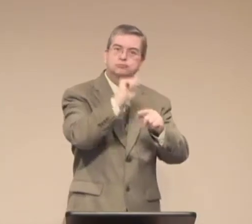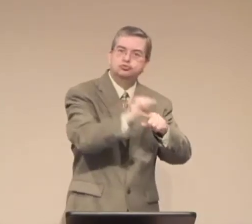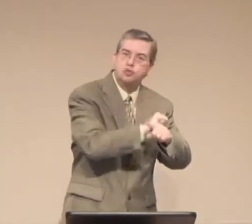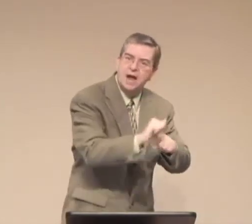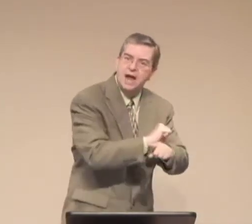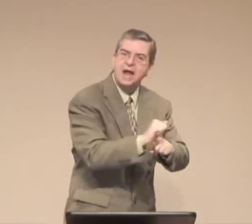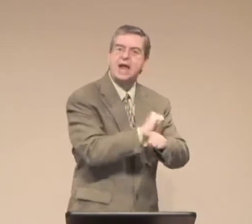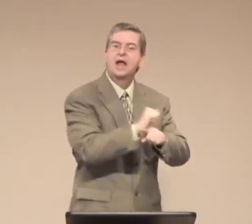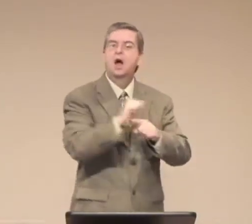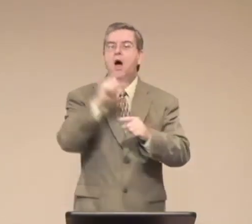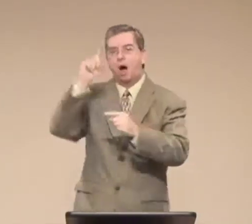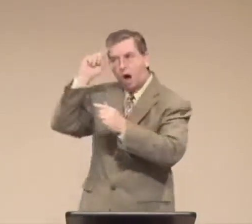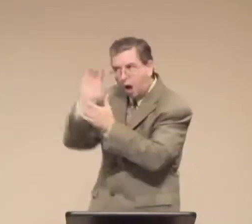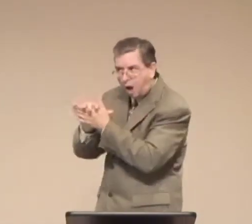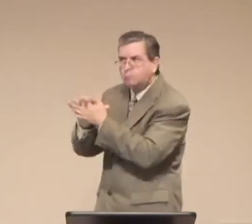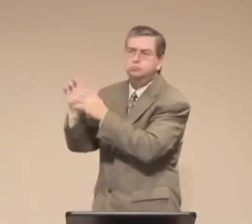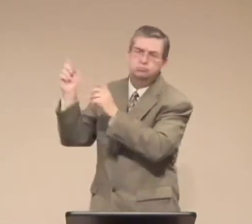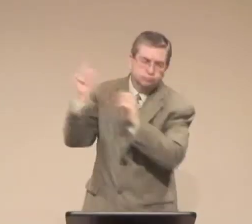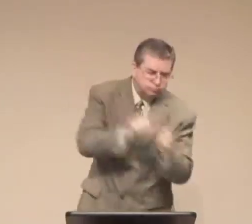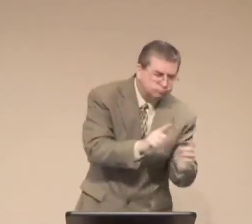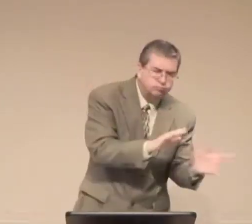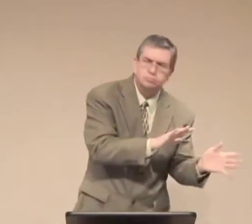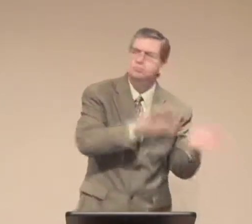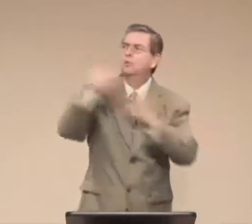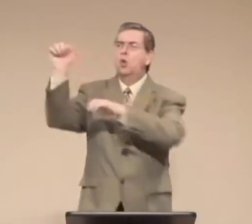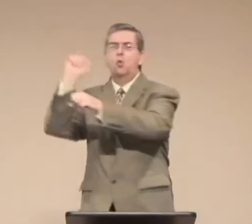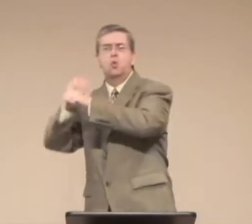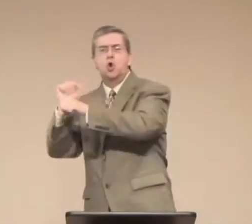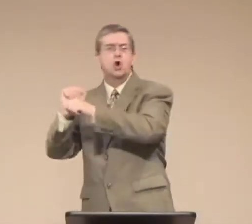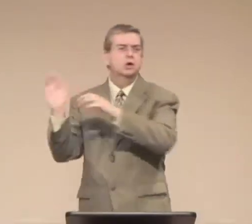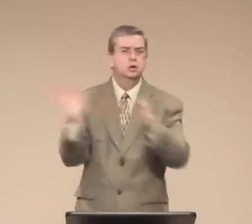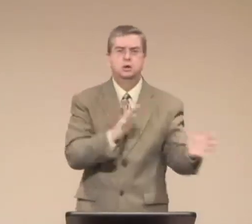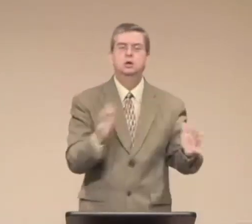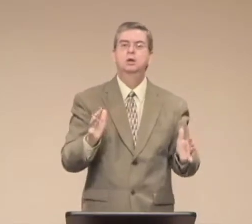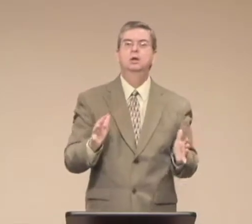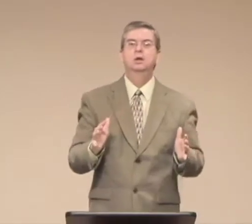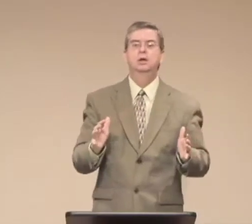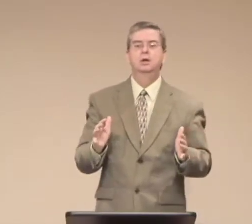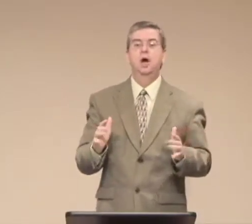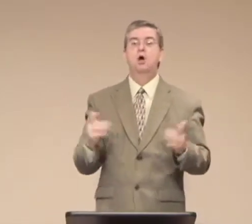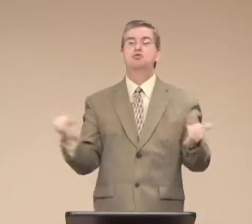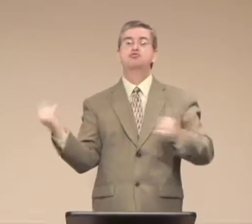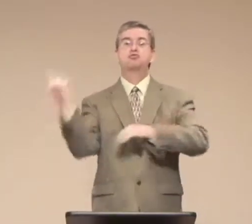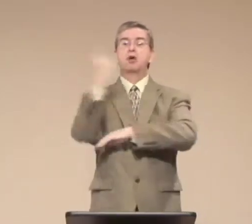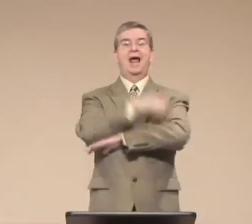Her responsibilities were taking care of the children and the husband while he was out working.